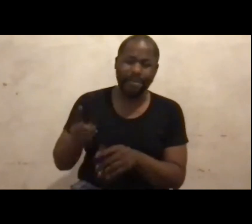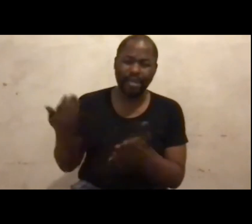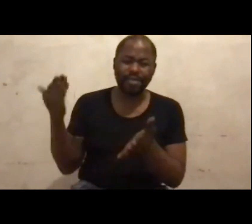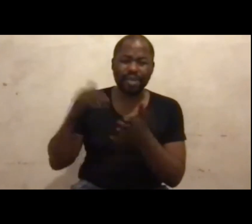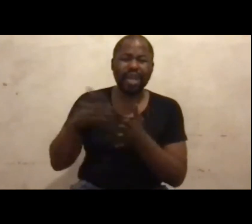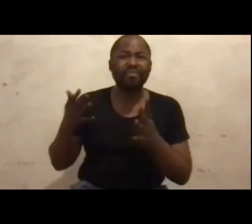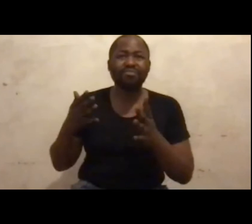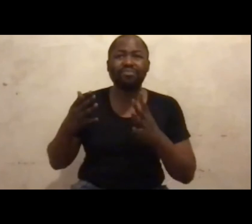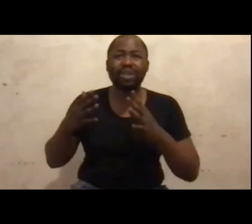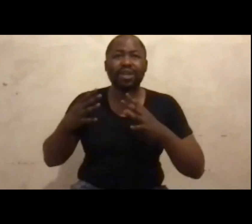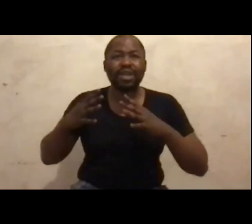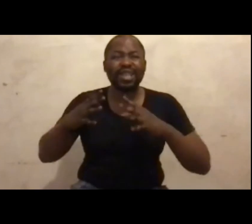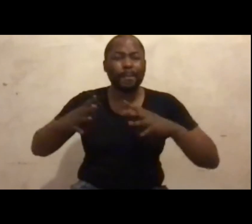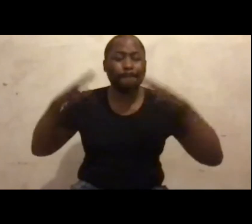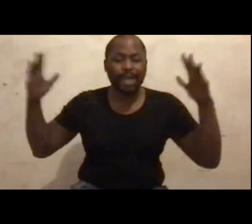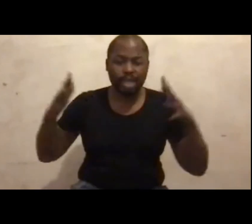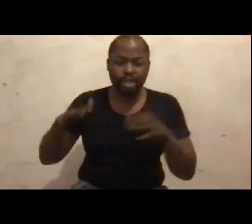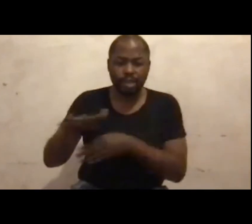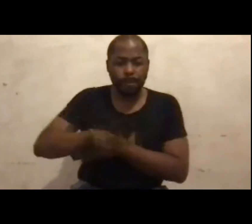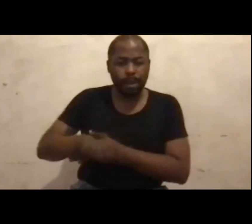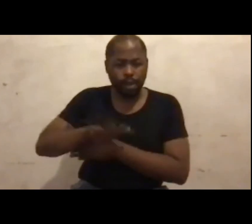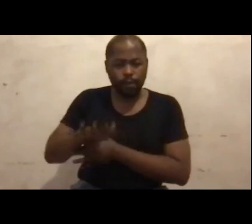prime platforms for expression.